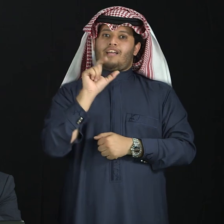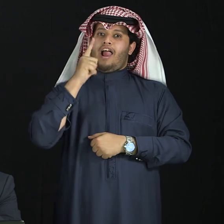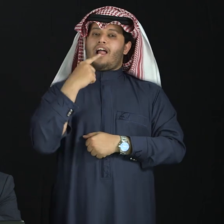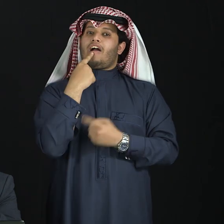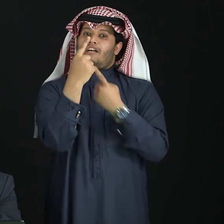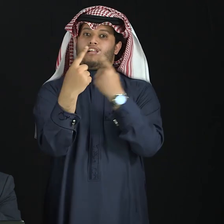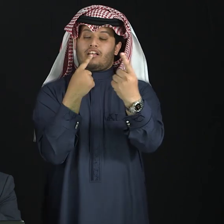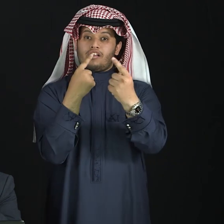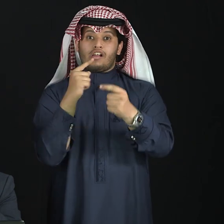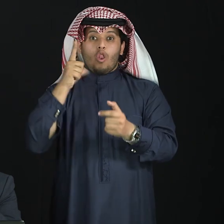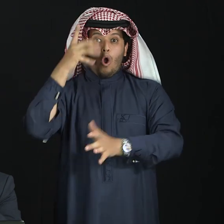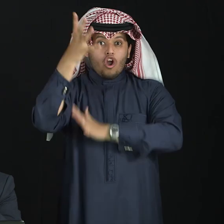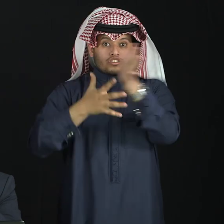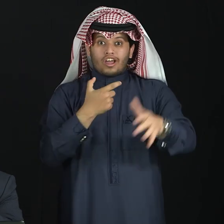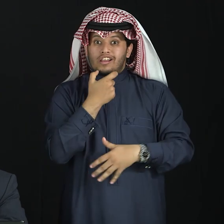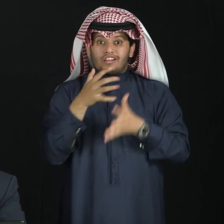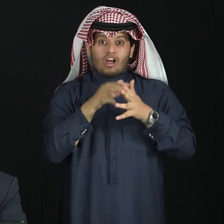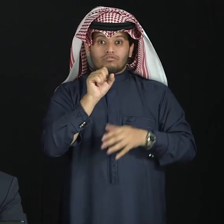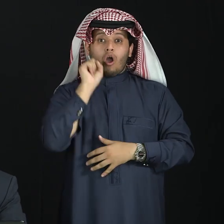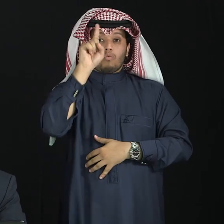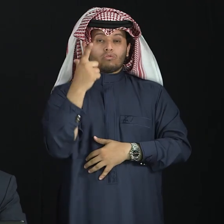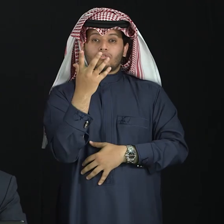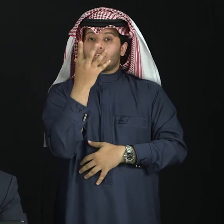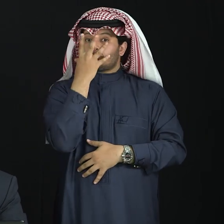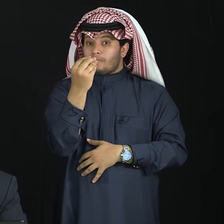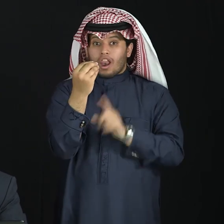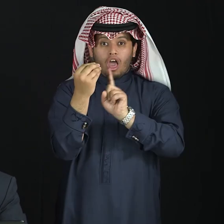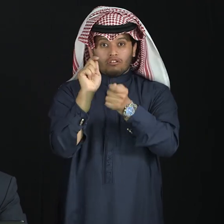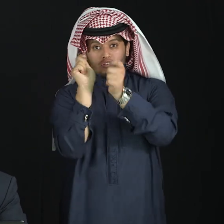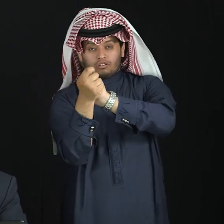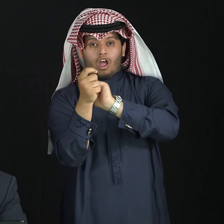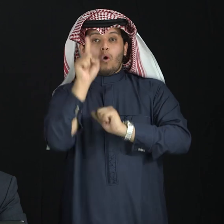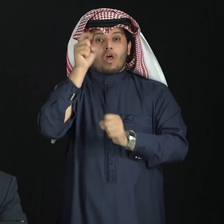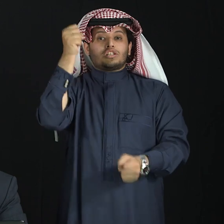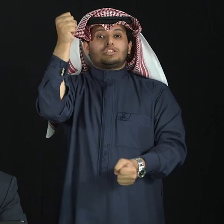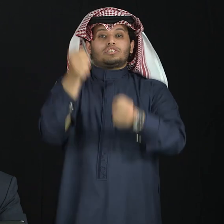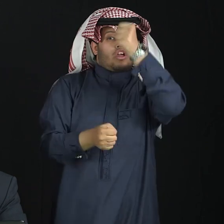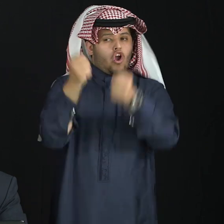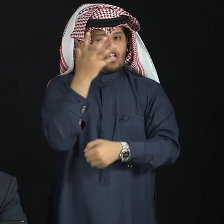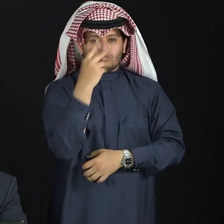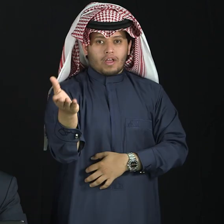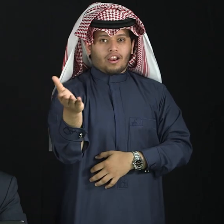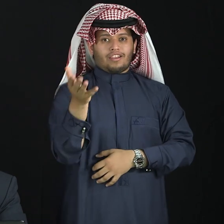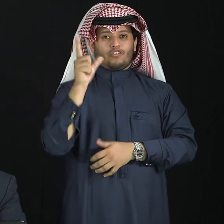In ASL, we have this structure which is similar to the Arabic language, in fact. For example,